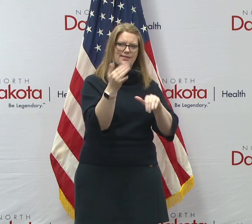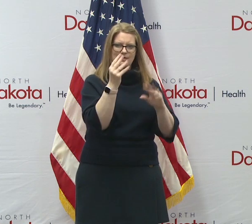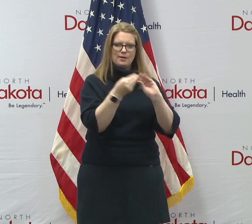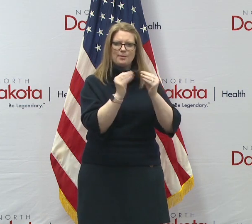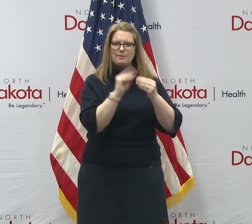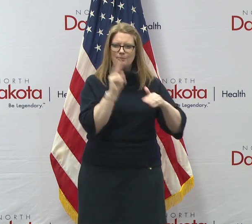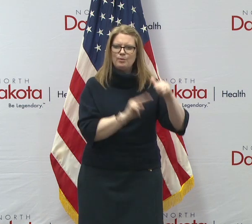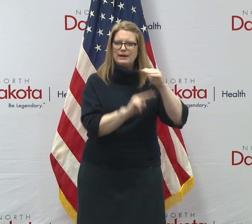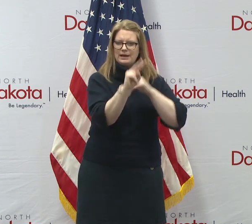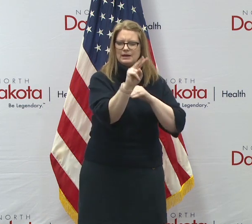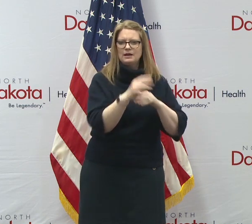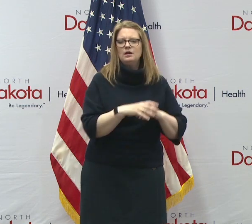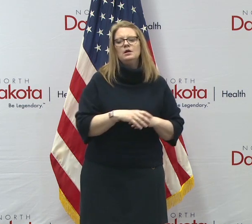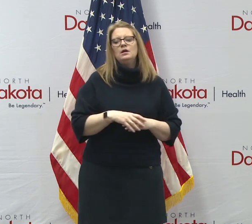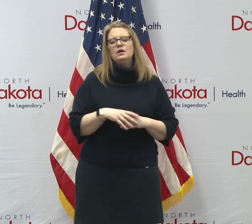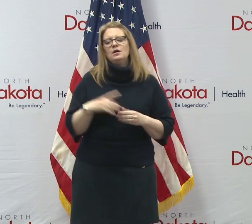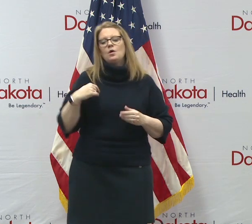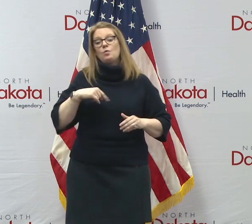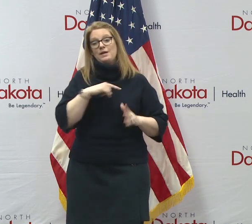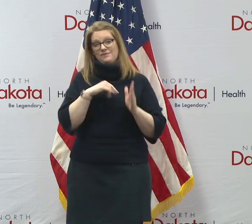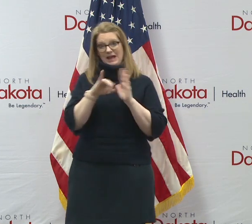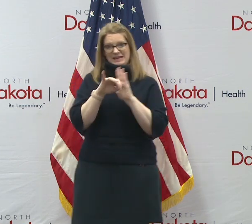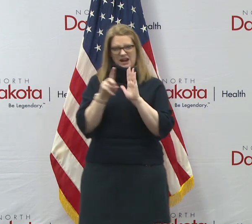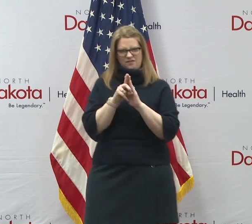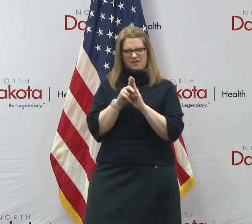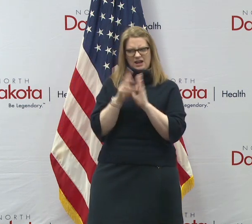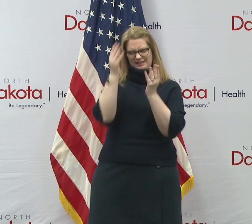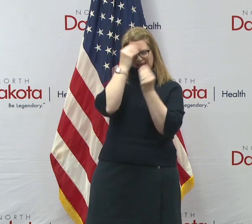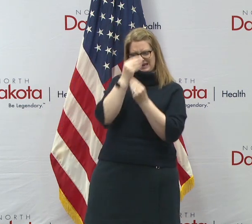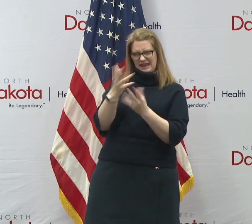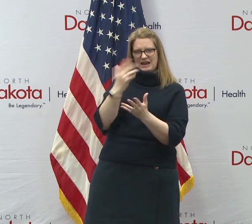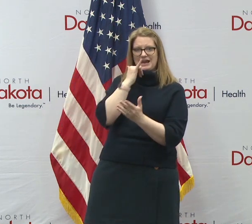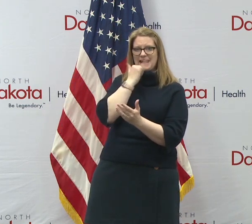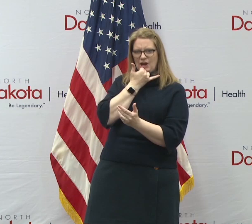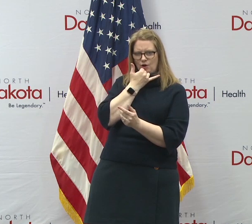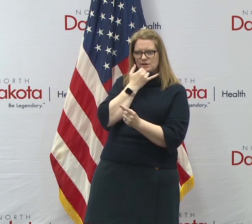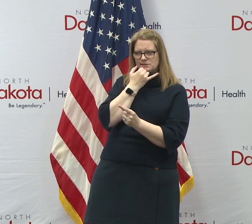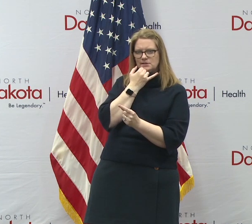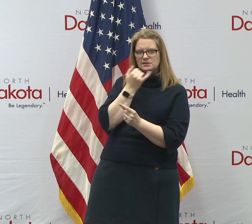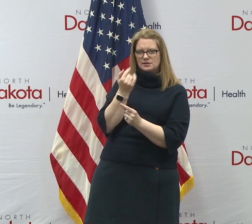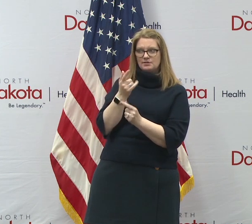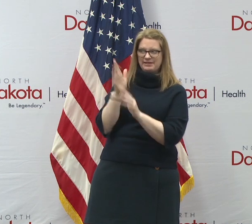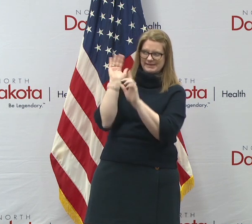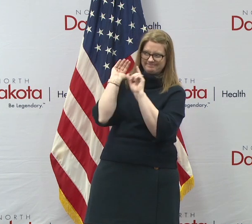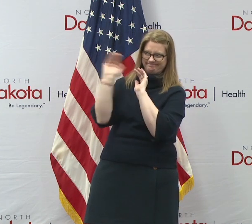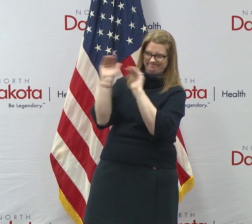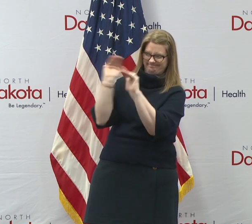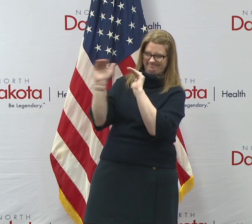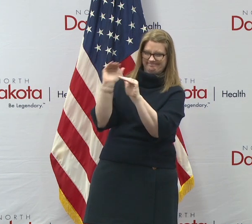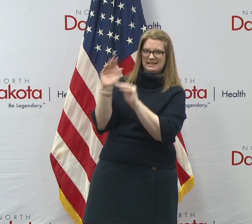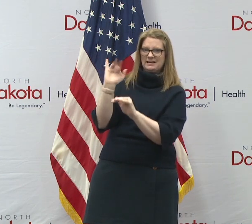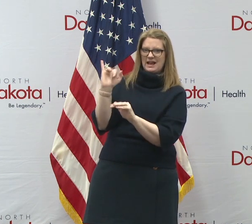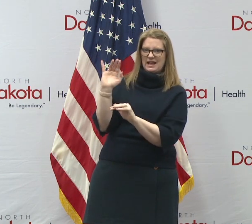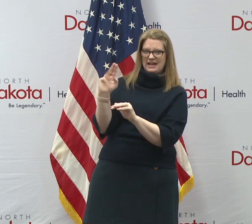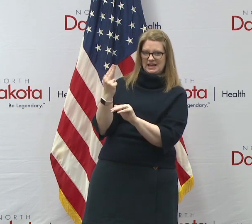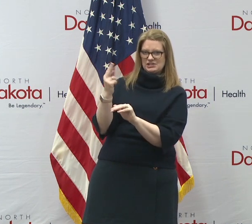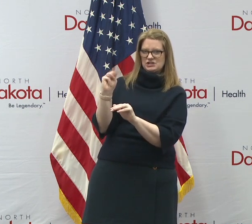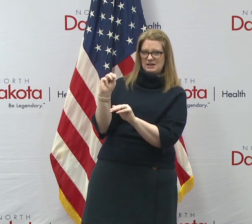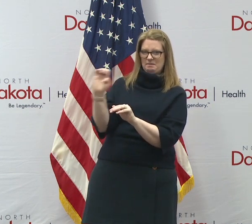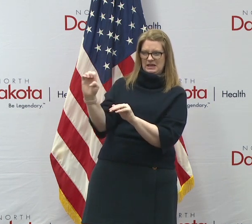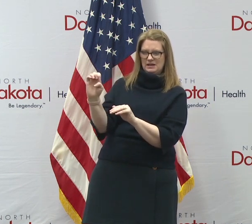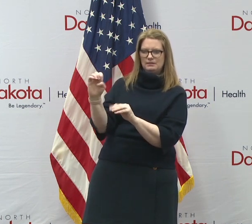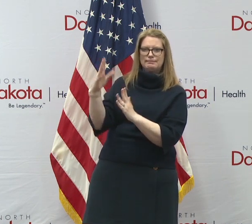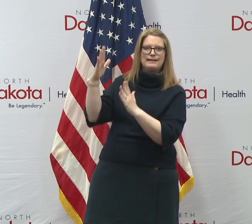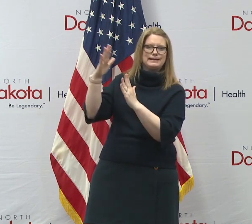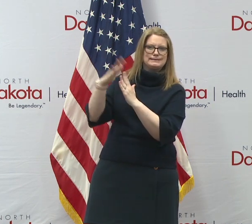there is, we've identified the data errors that are in there. We've reported them, uh, to IMHE. We've made contacts with, uh, senior